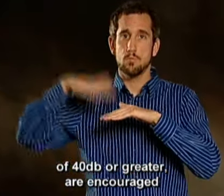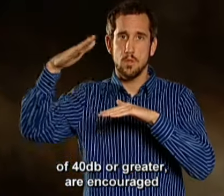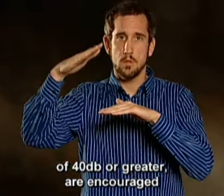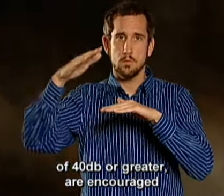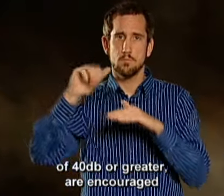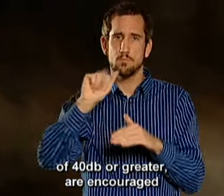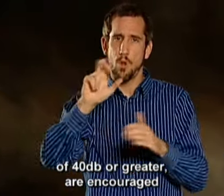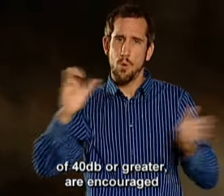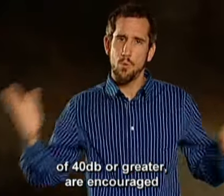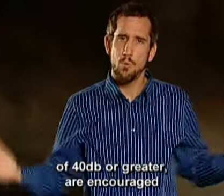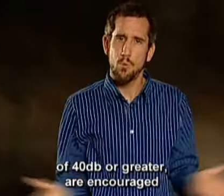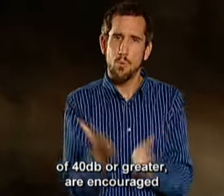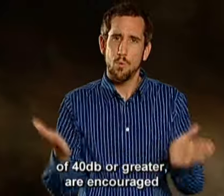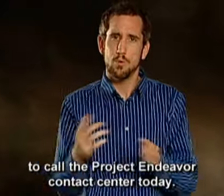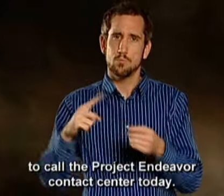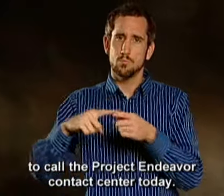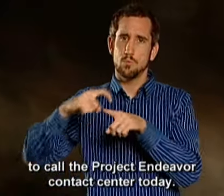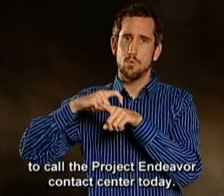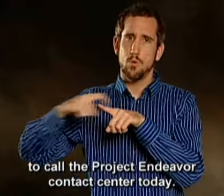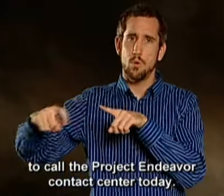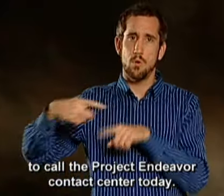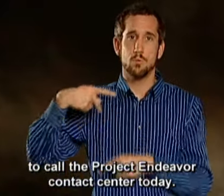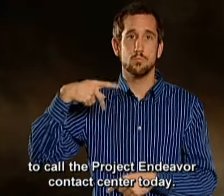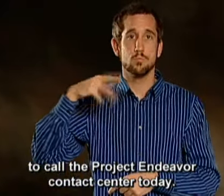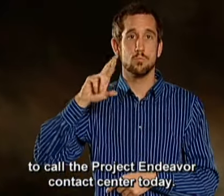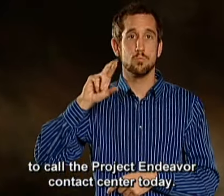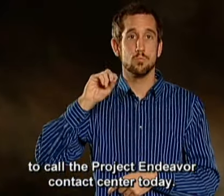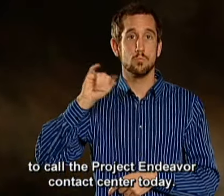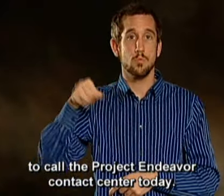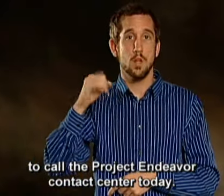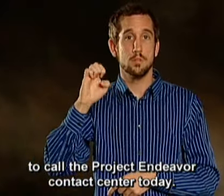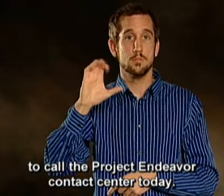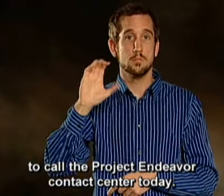and encouraged to call the Project Endeavor Contact Center today.